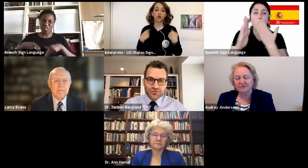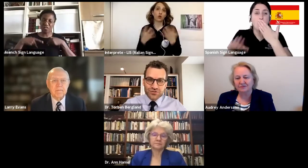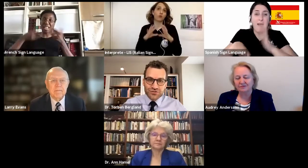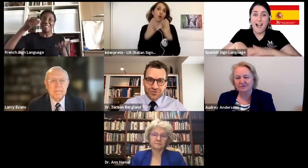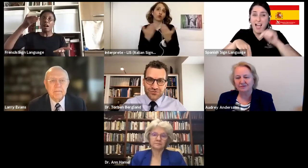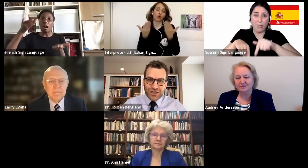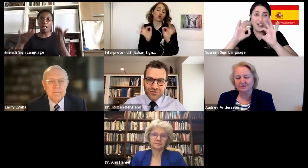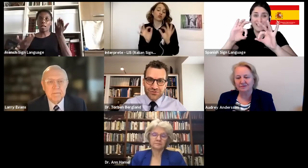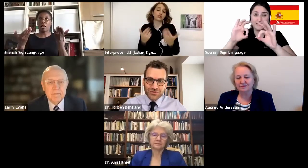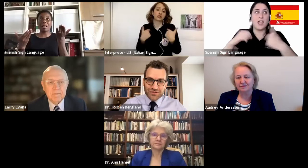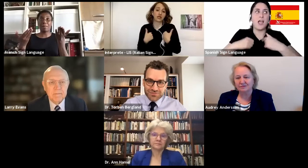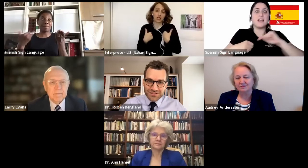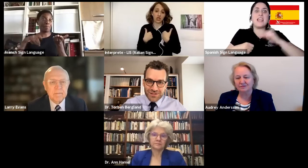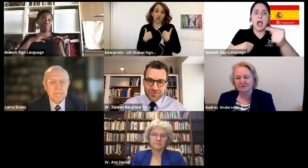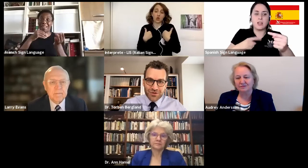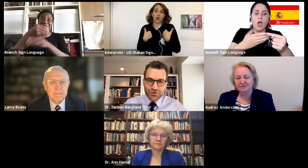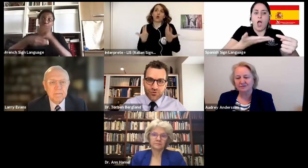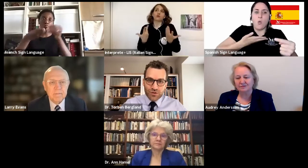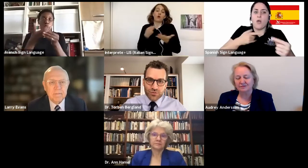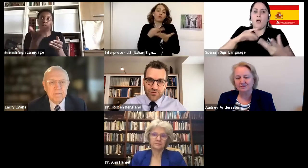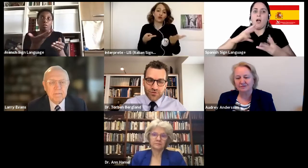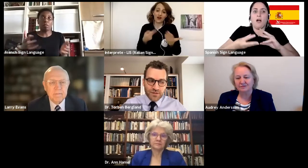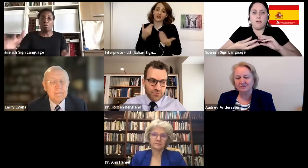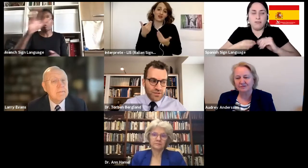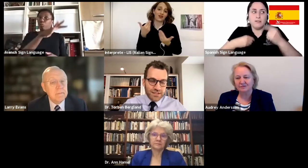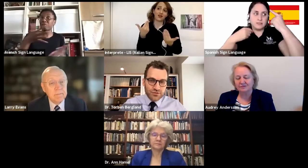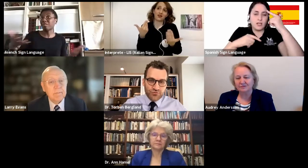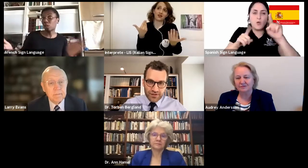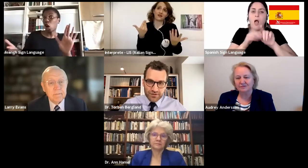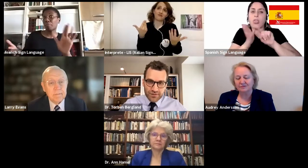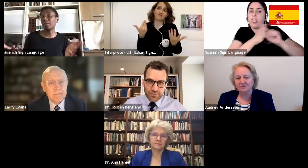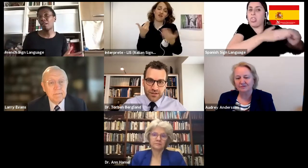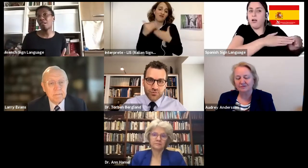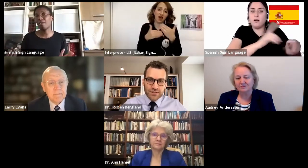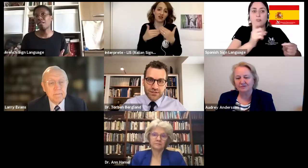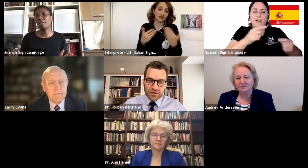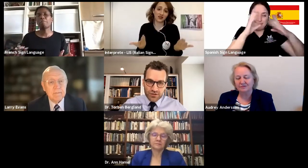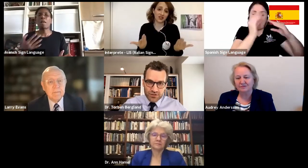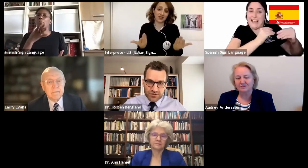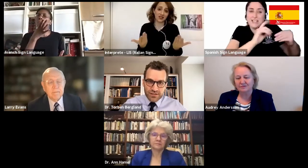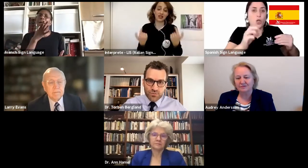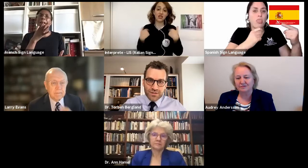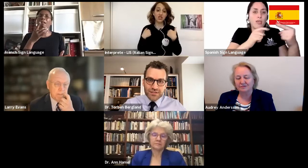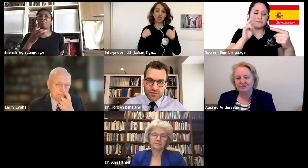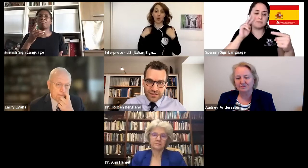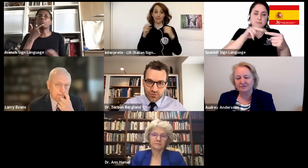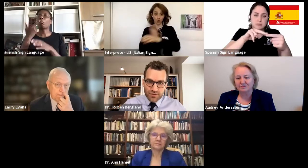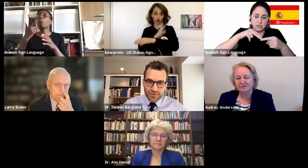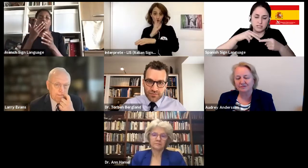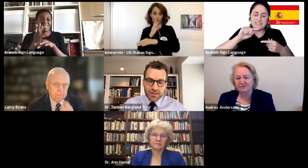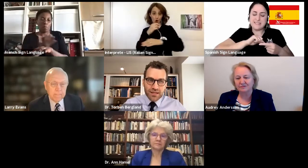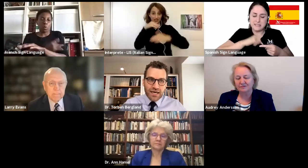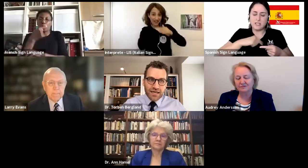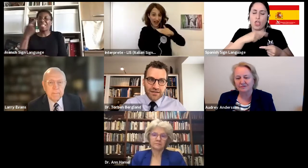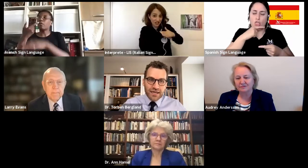sort of just try to sort of dismiss them, or run away from them, we need to feel them, we need to acknowledge them, we need to deal